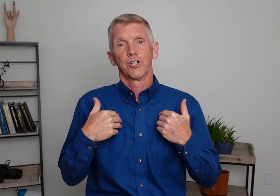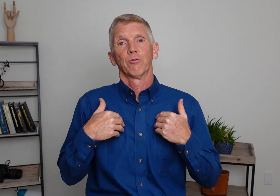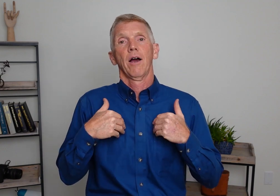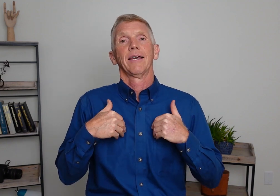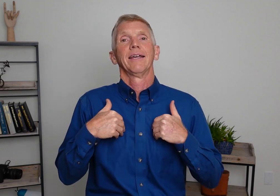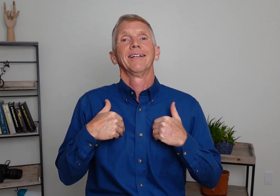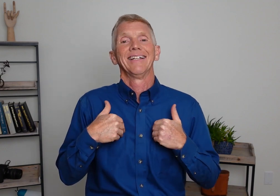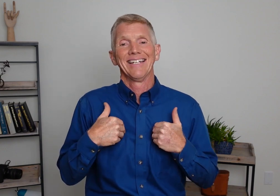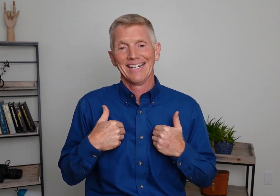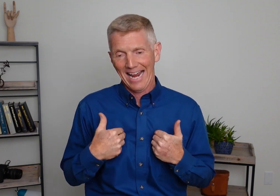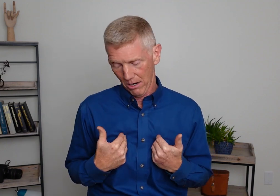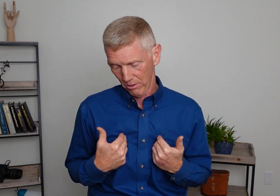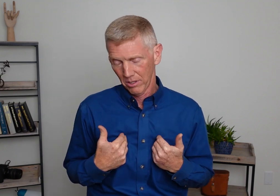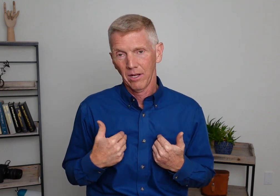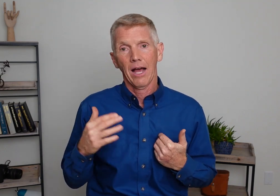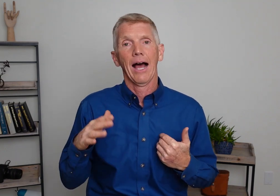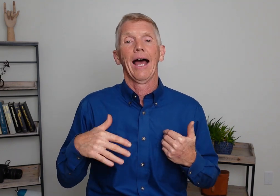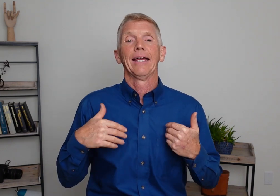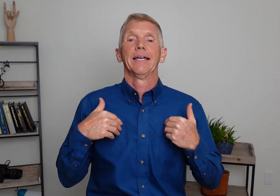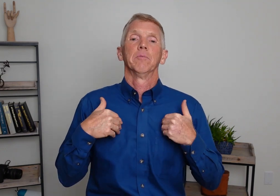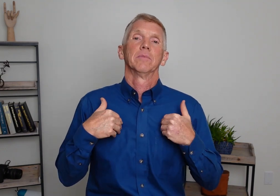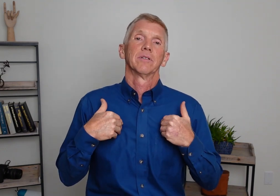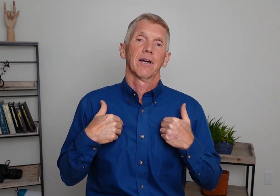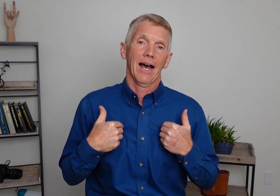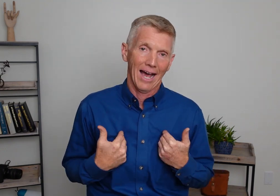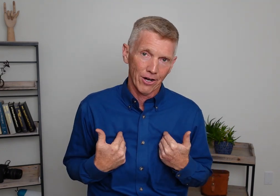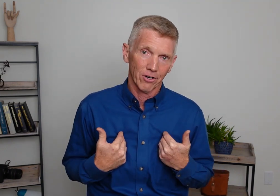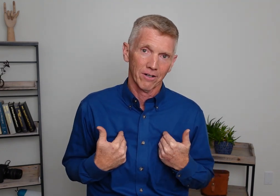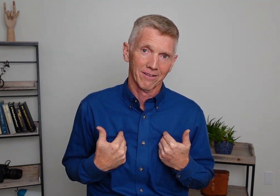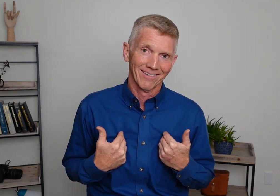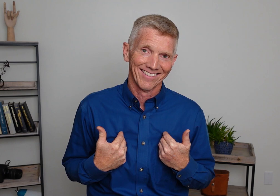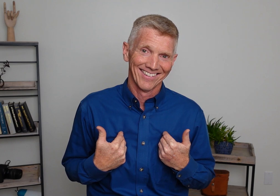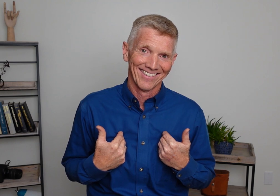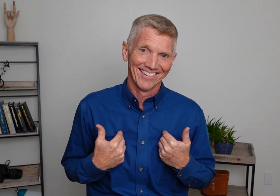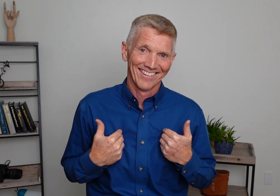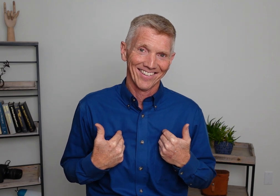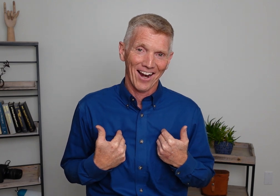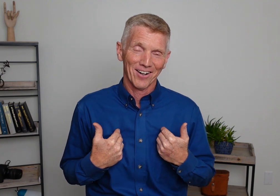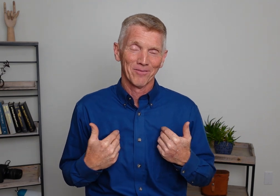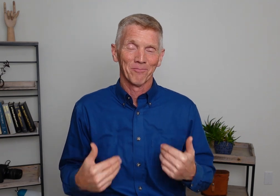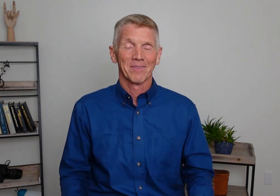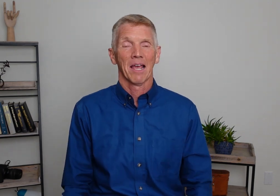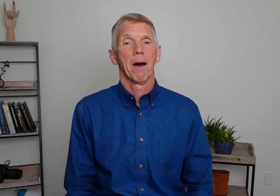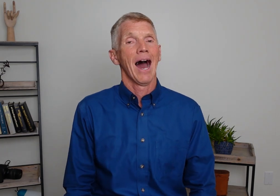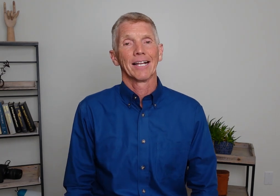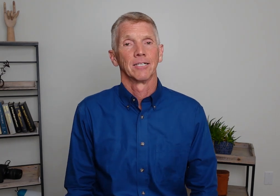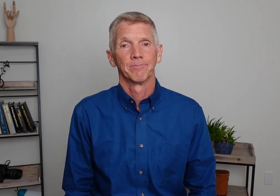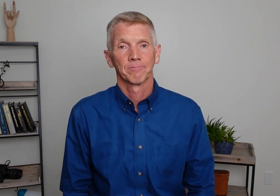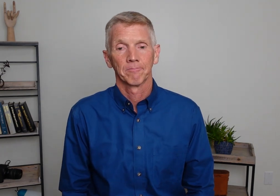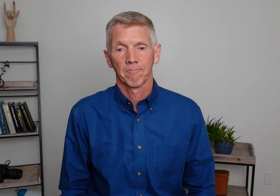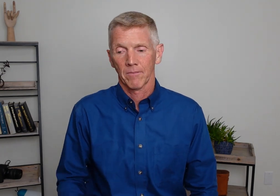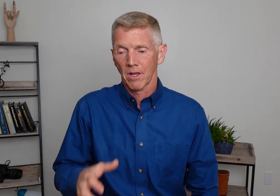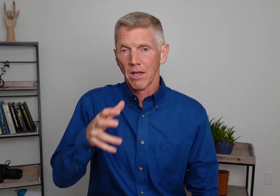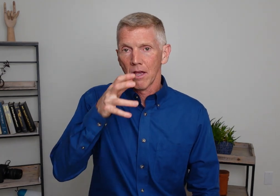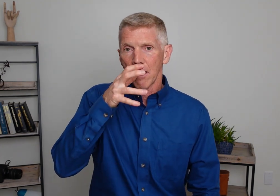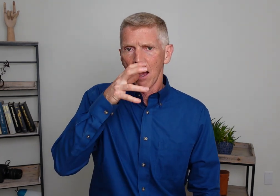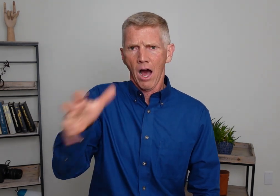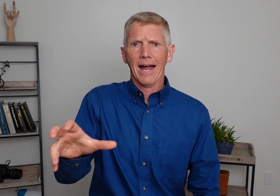shrugging down. I am tired. Tired. How about hot? Hot.